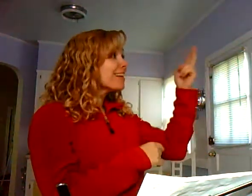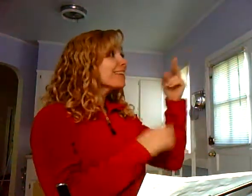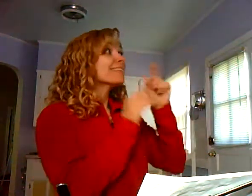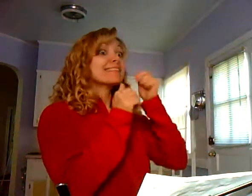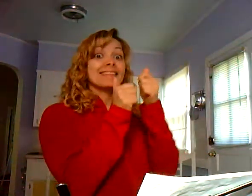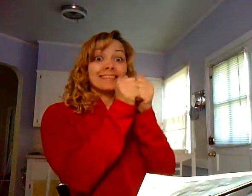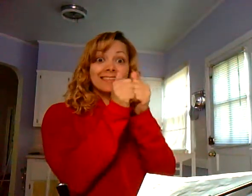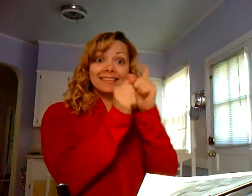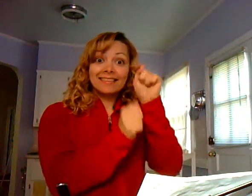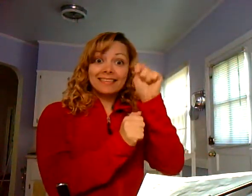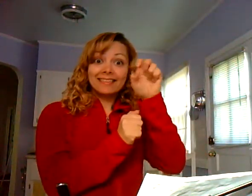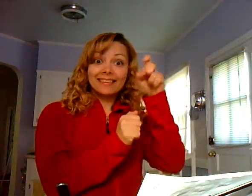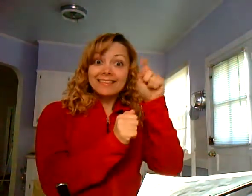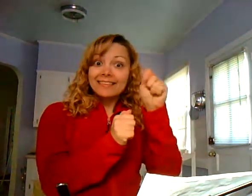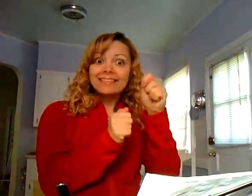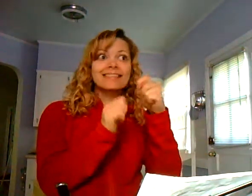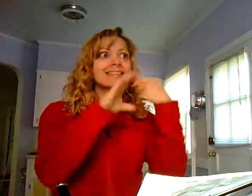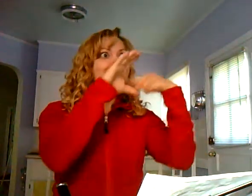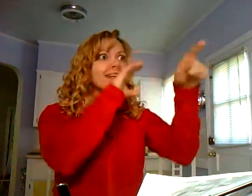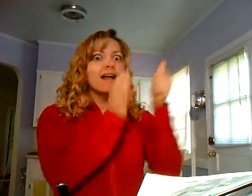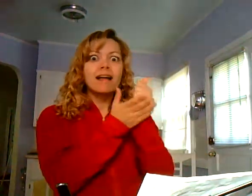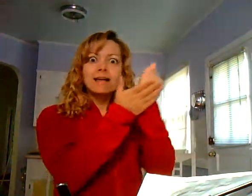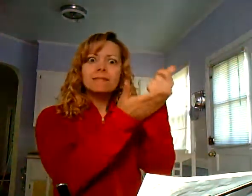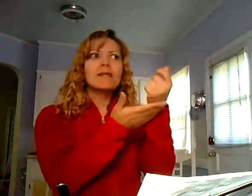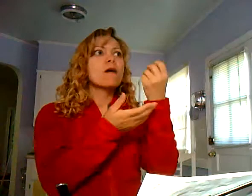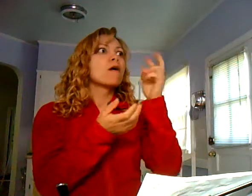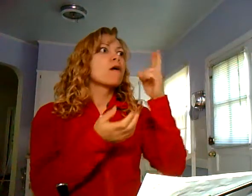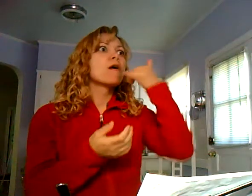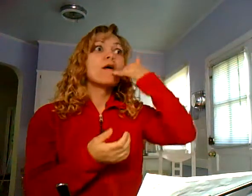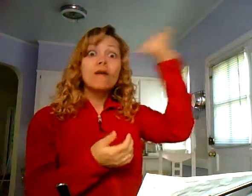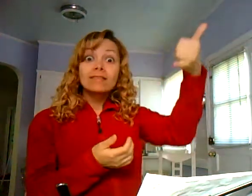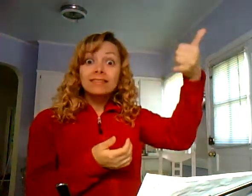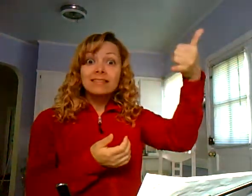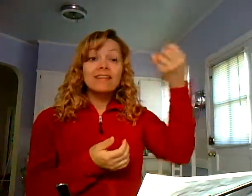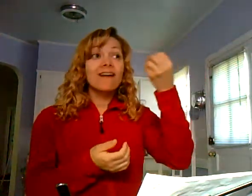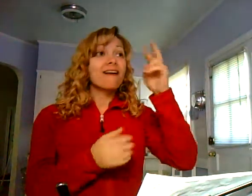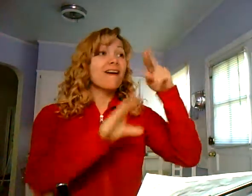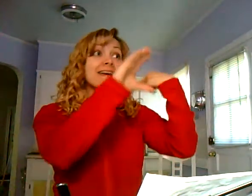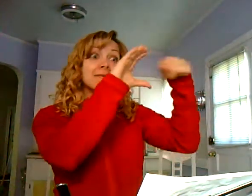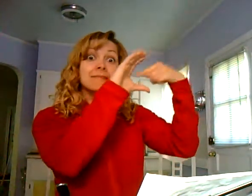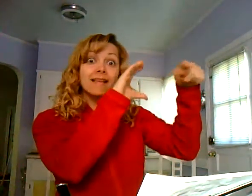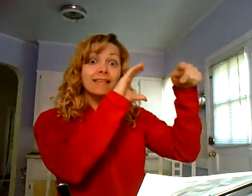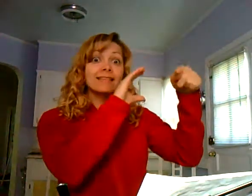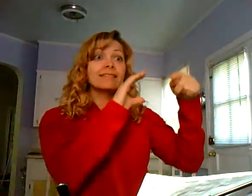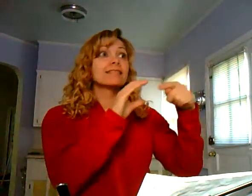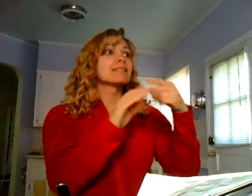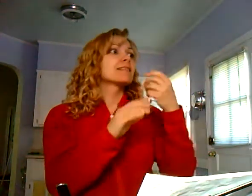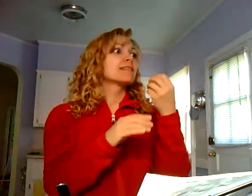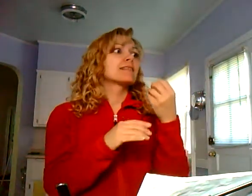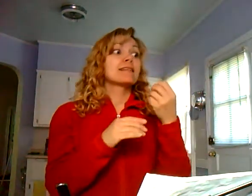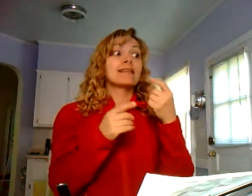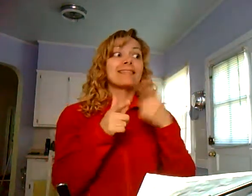see some pictures. Maybe I can text them. Maybe I can help them. Or maybe I can call them or email them.